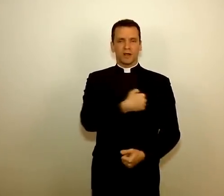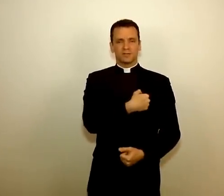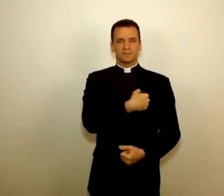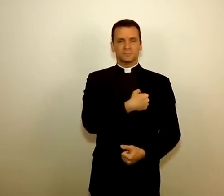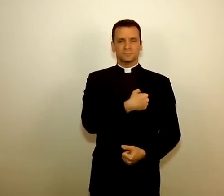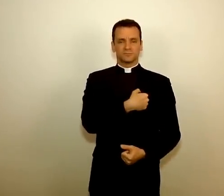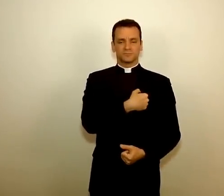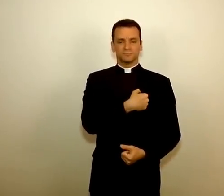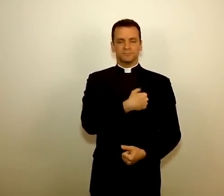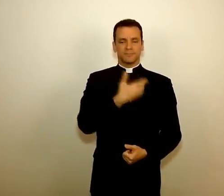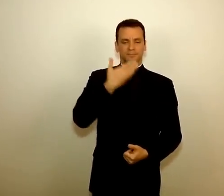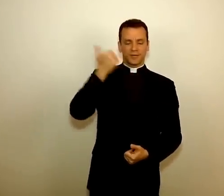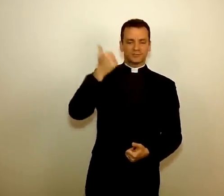experience so far.